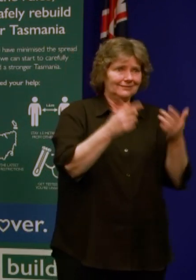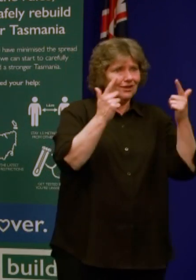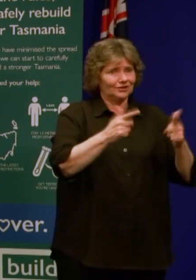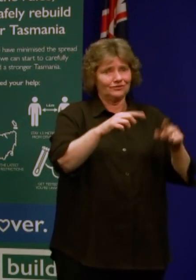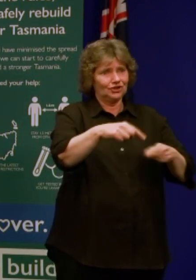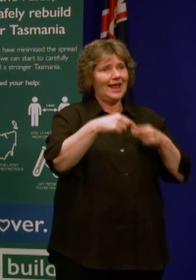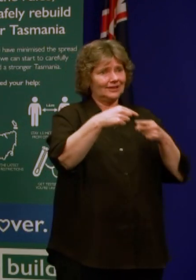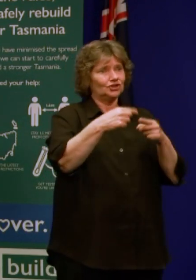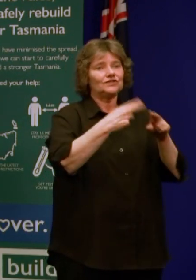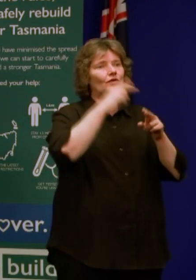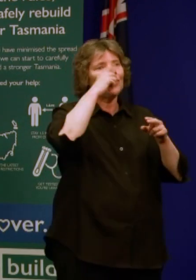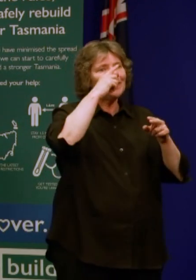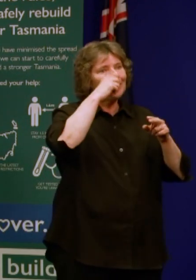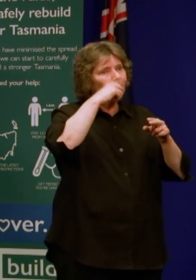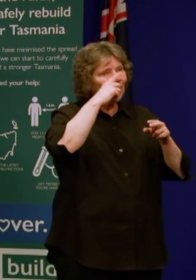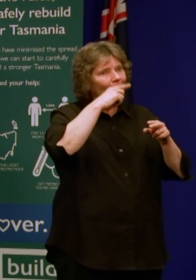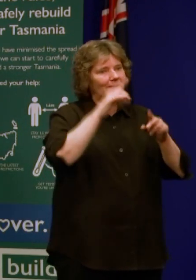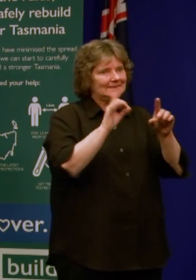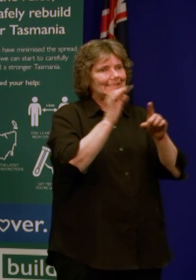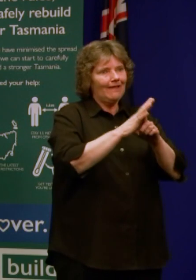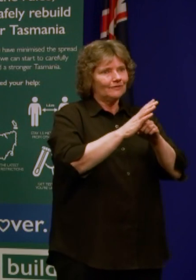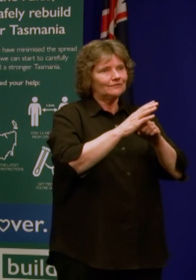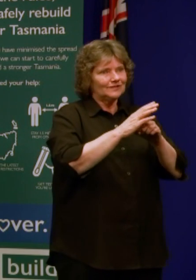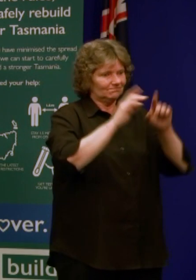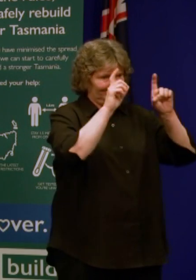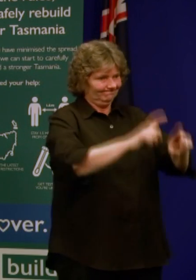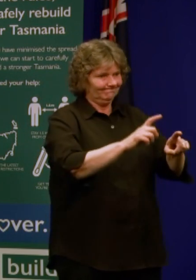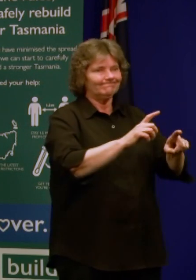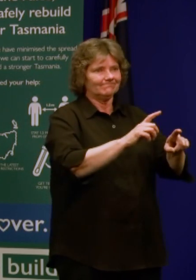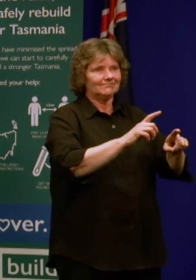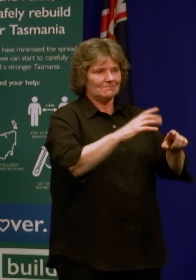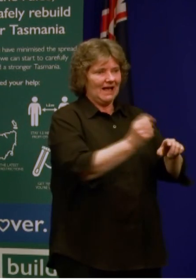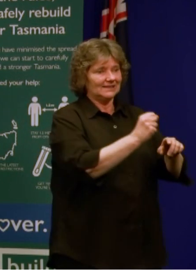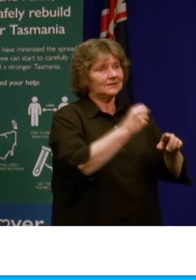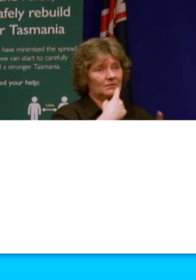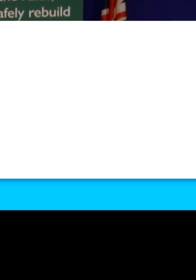looking after quarantine as well. So there is a well-defined process that they go through.